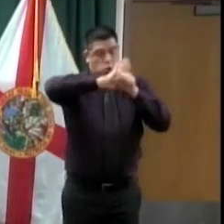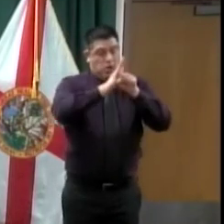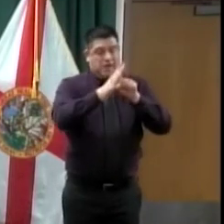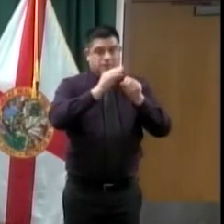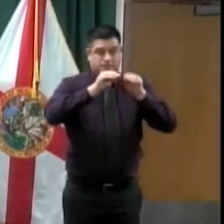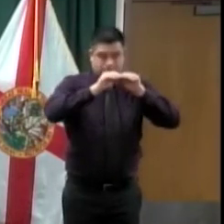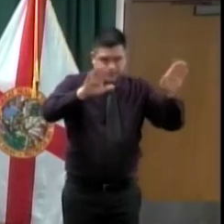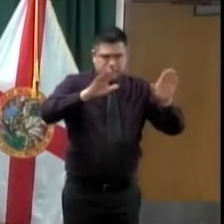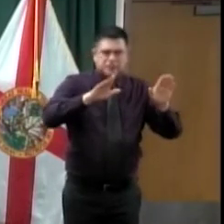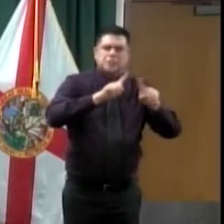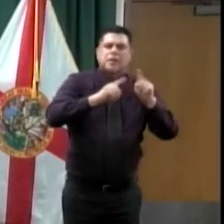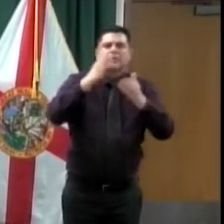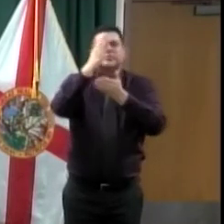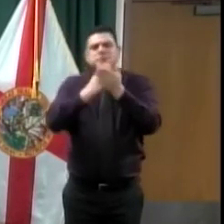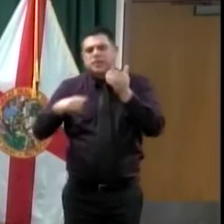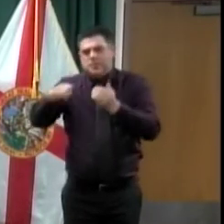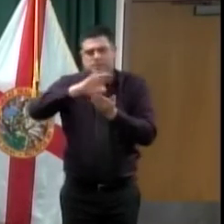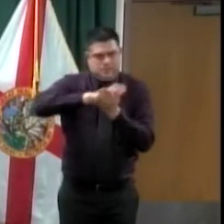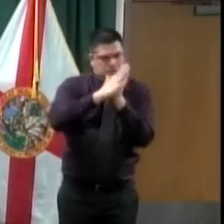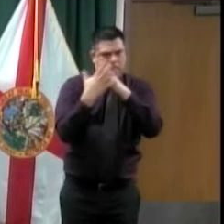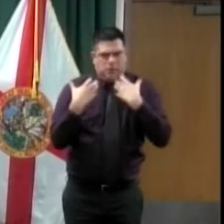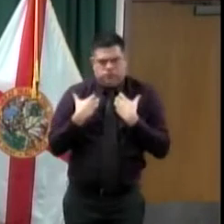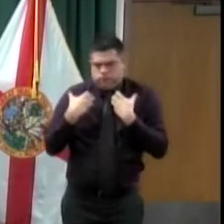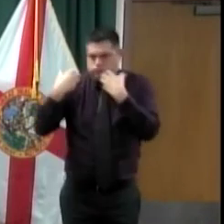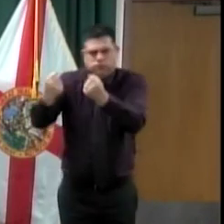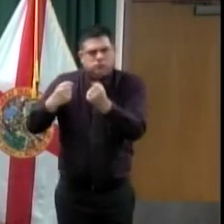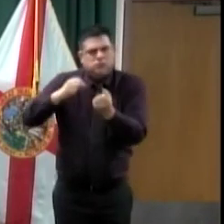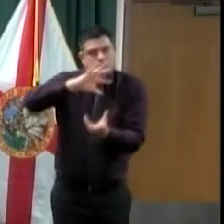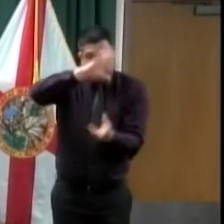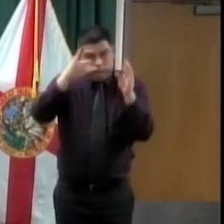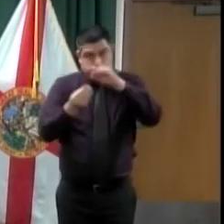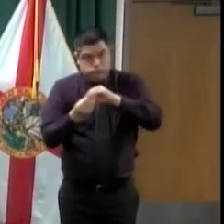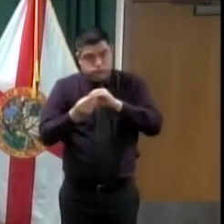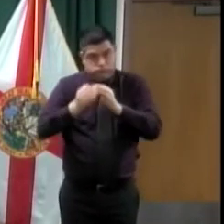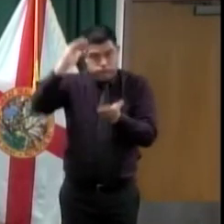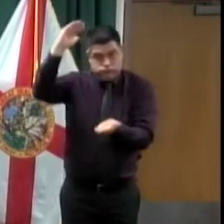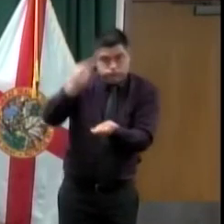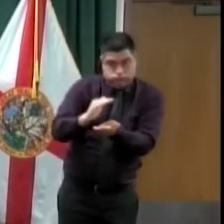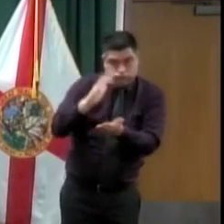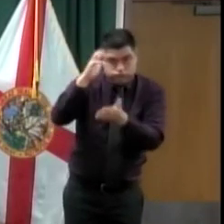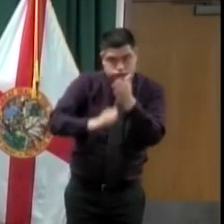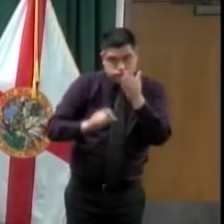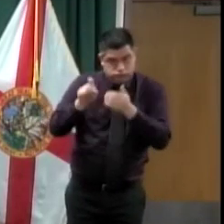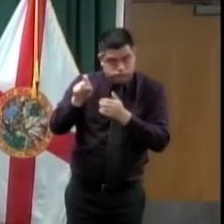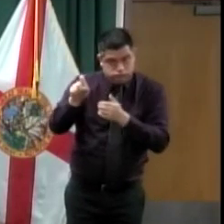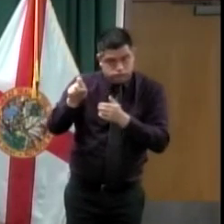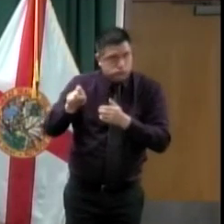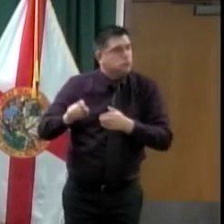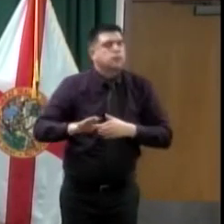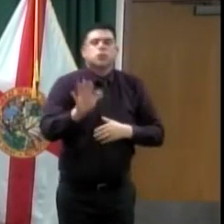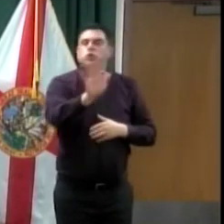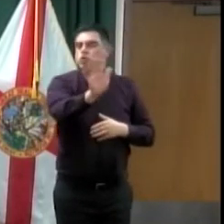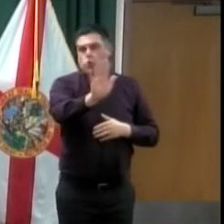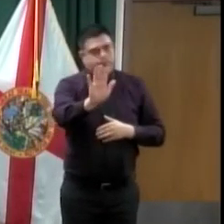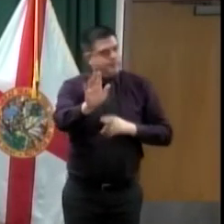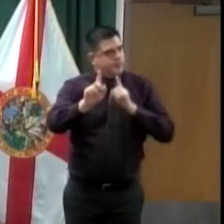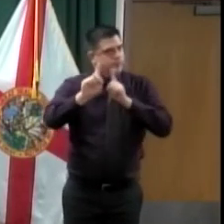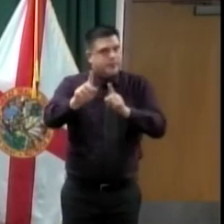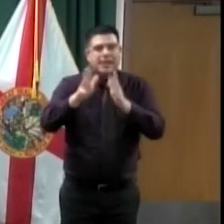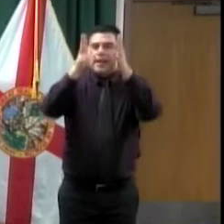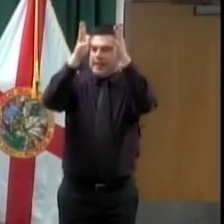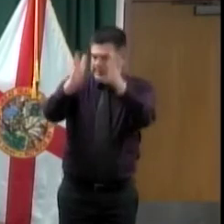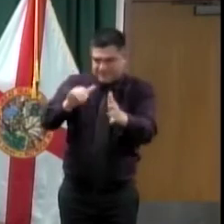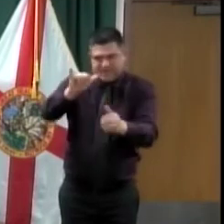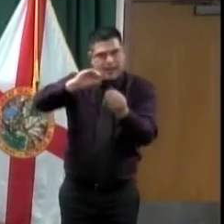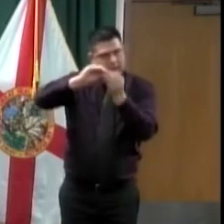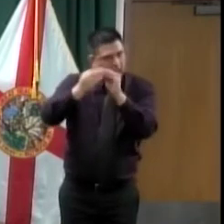come off of that total amount? So that's an excellent question, and no, they do not. So the Department of Health is maintaining the